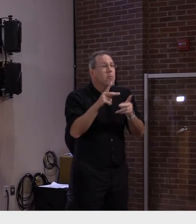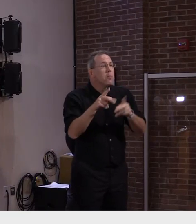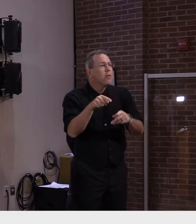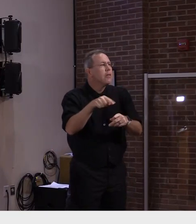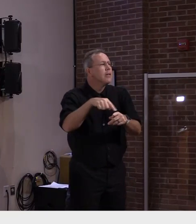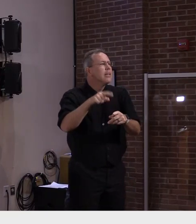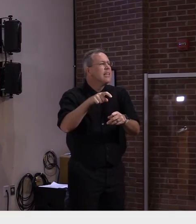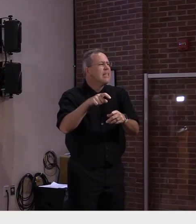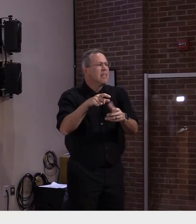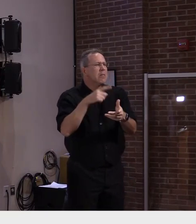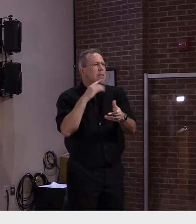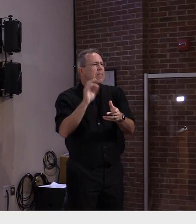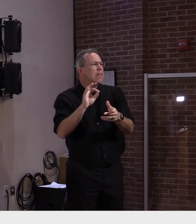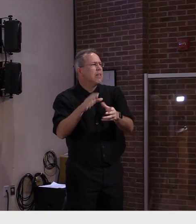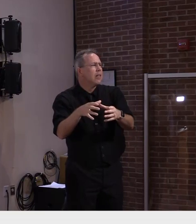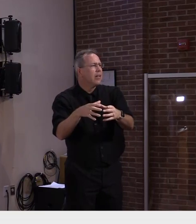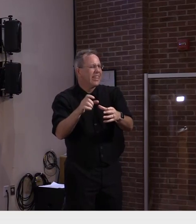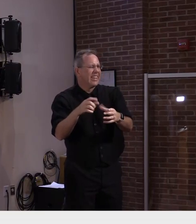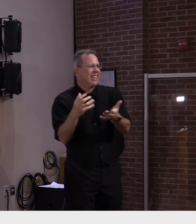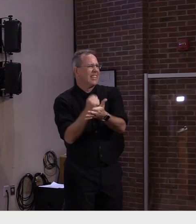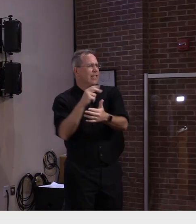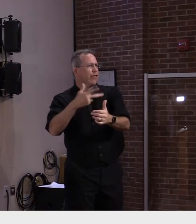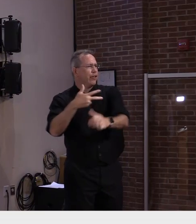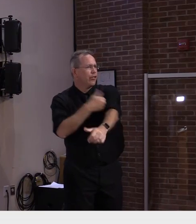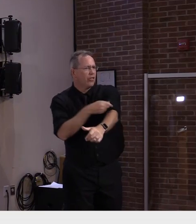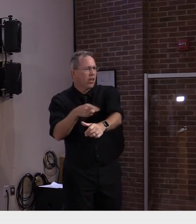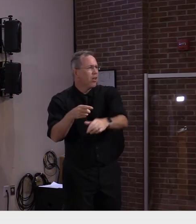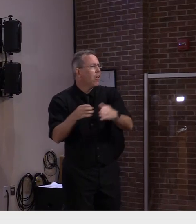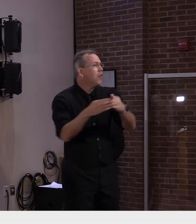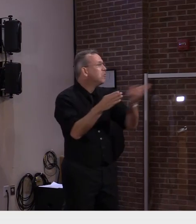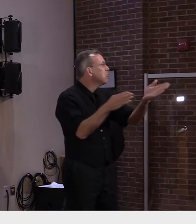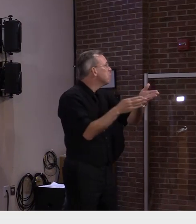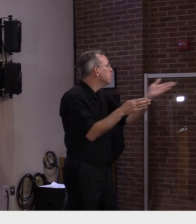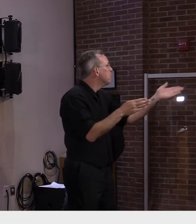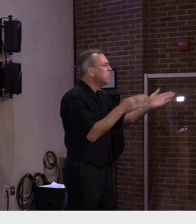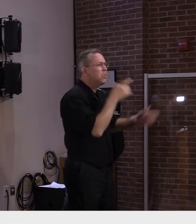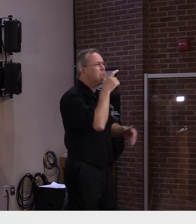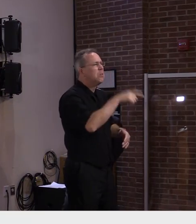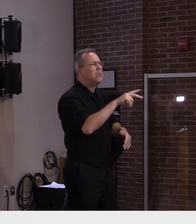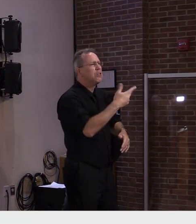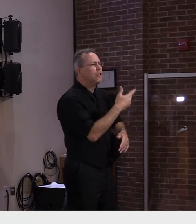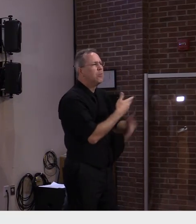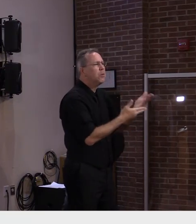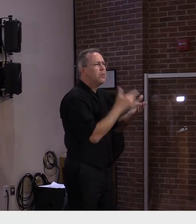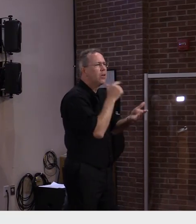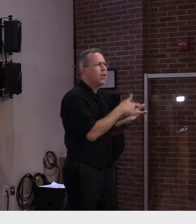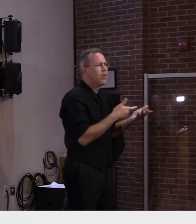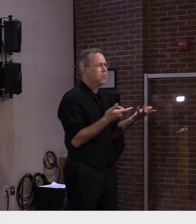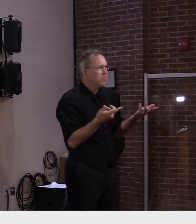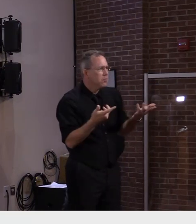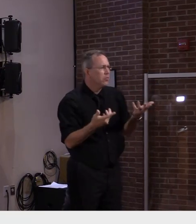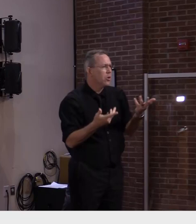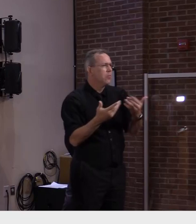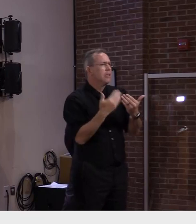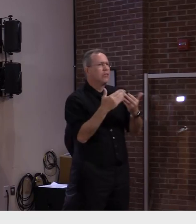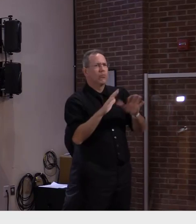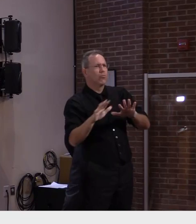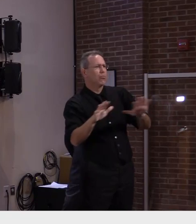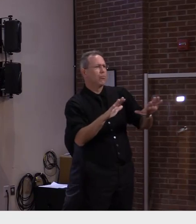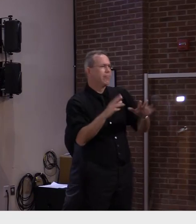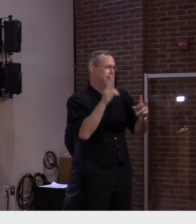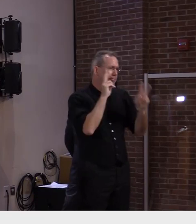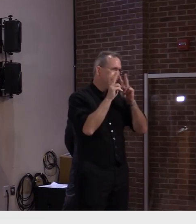challenge than the whole adult population. So hopefully I answered you well enough without saying too much.